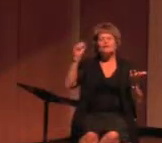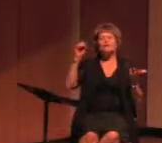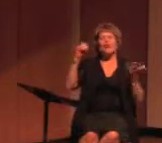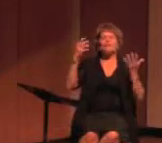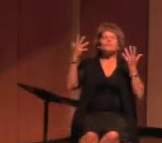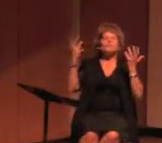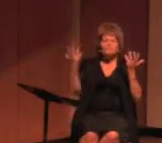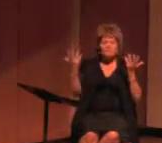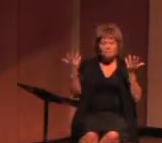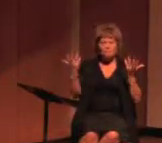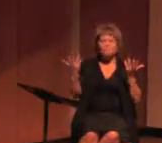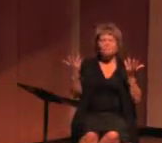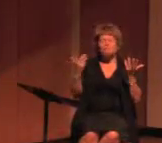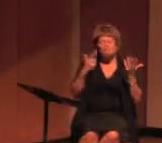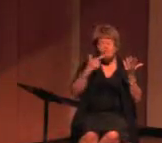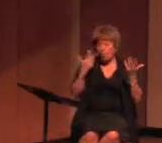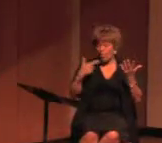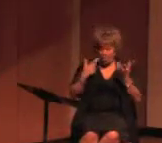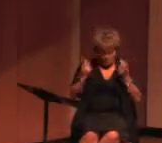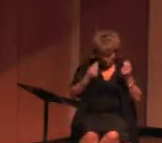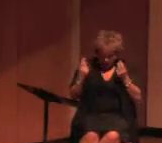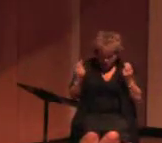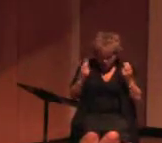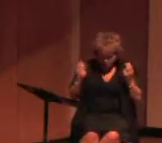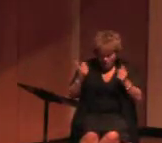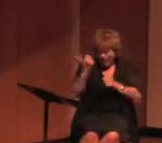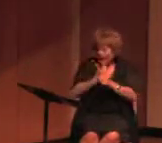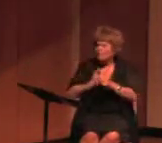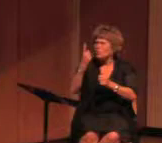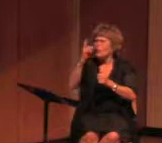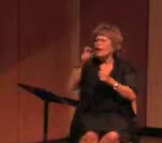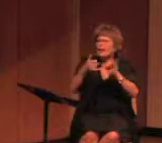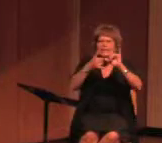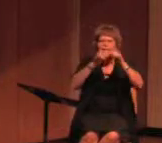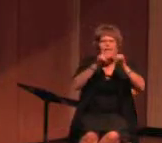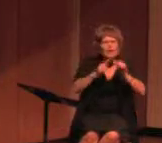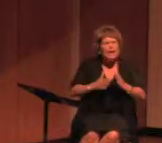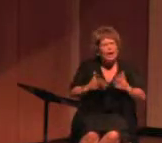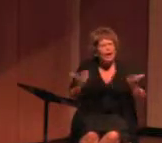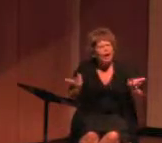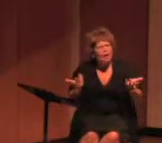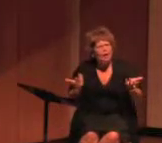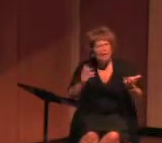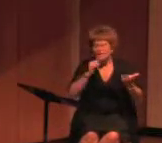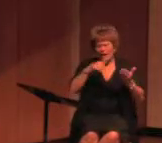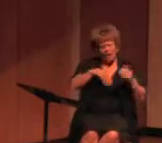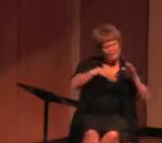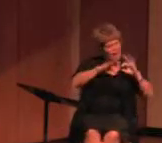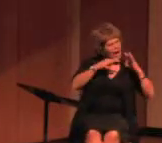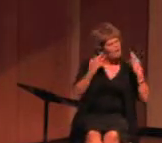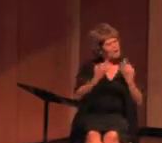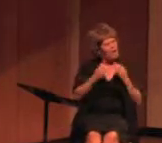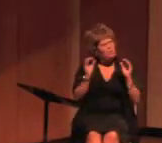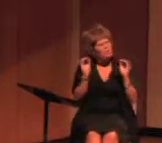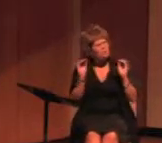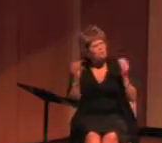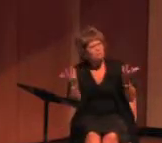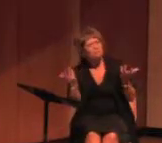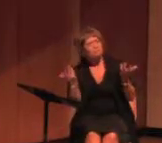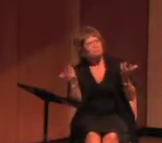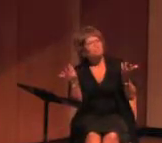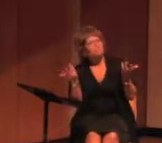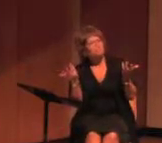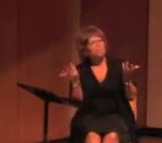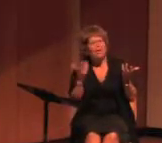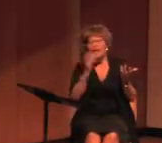So, it was a puzzle. What do I do now? Everybody needs engineers. None of my family was an engineer. I